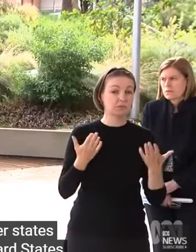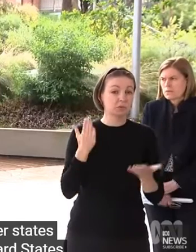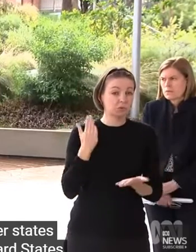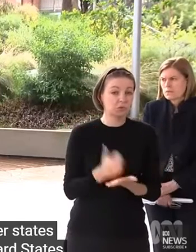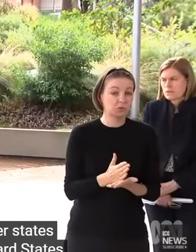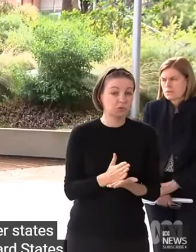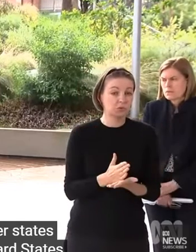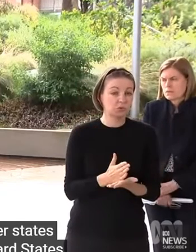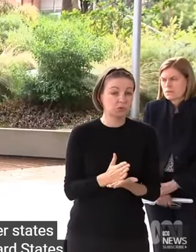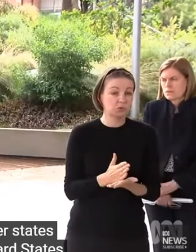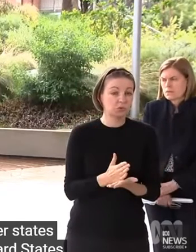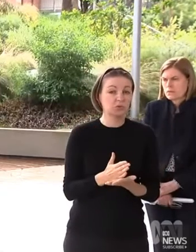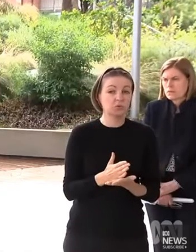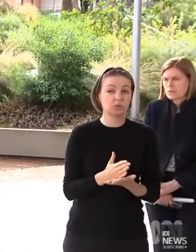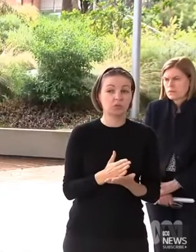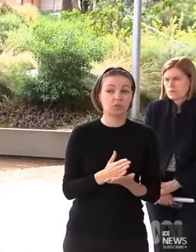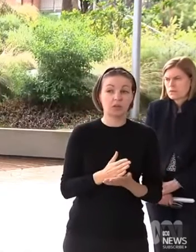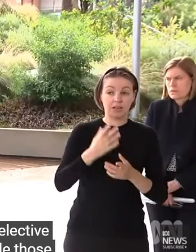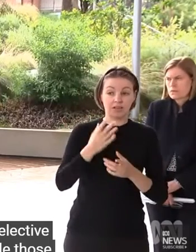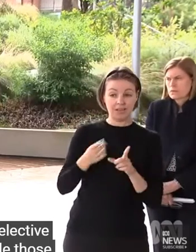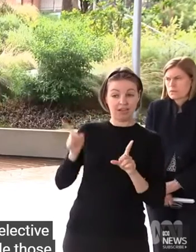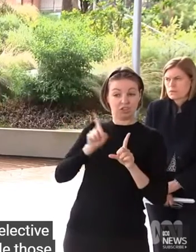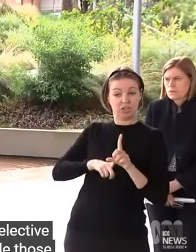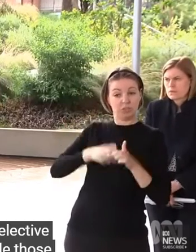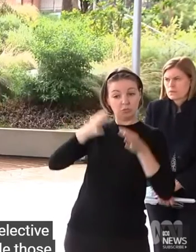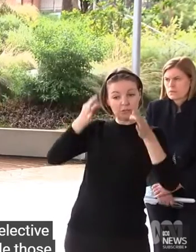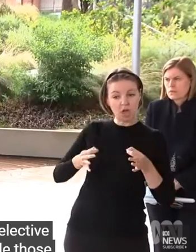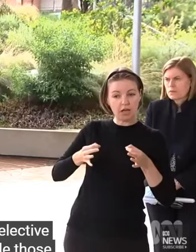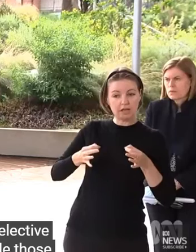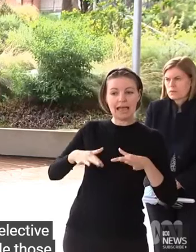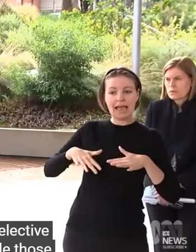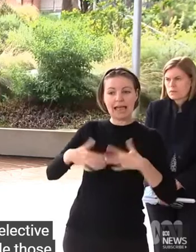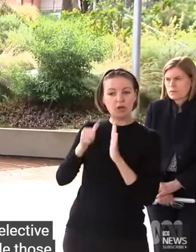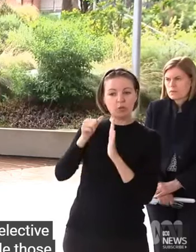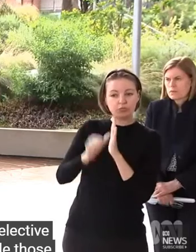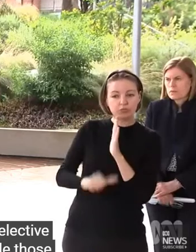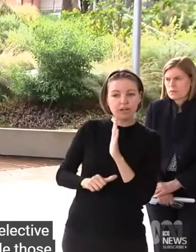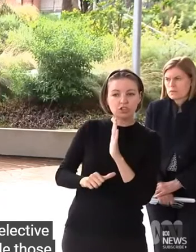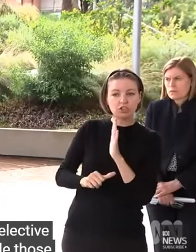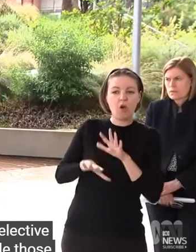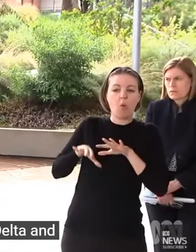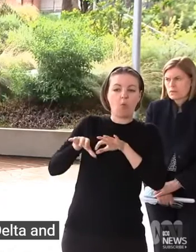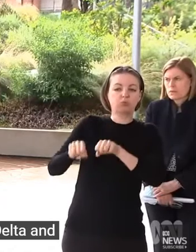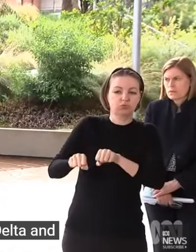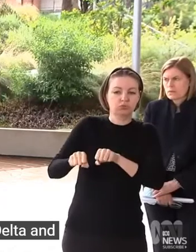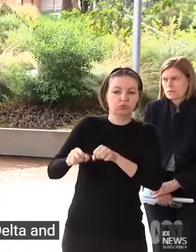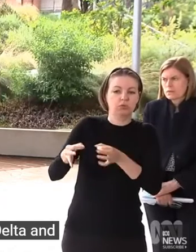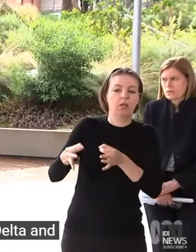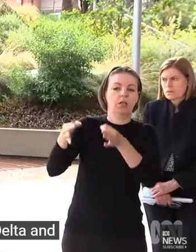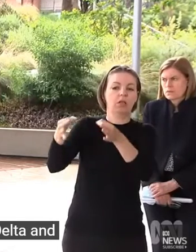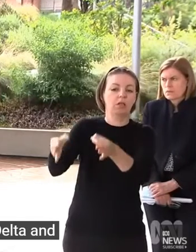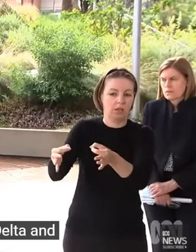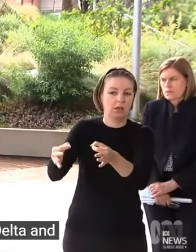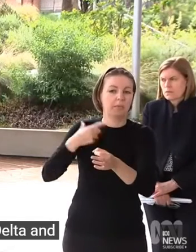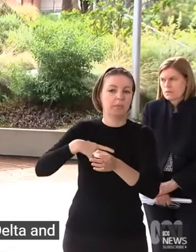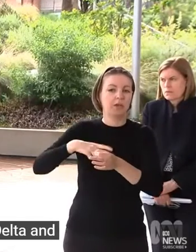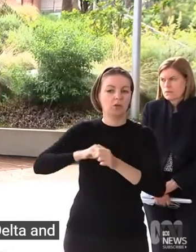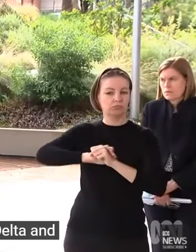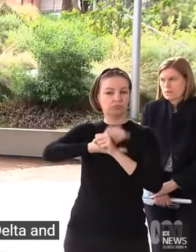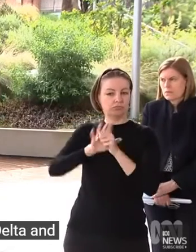defer non-urgent elective surgery. We also made those changes during the Delta and Alpha outbreaks. Now, we know that that